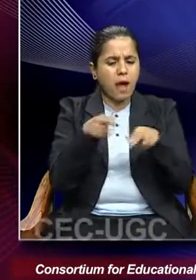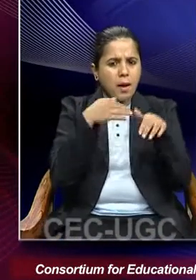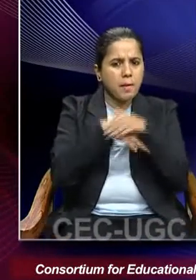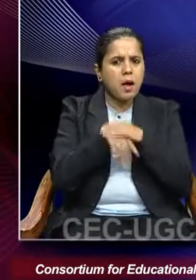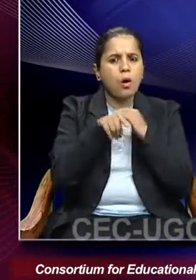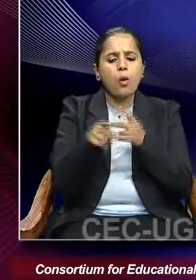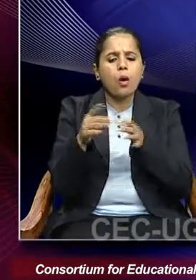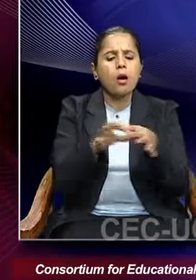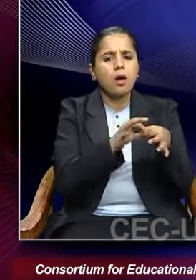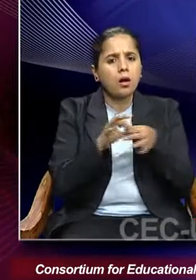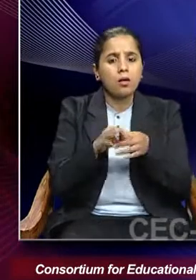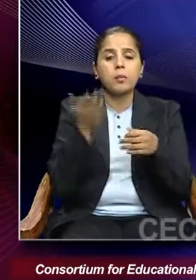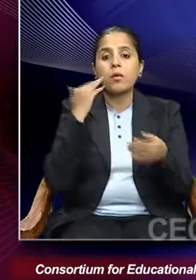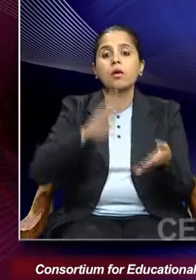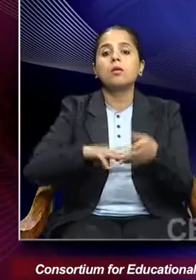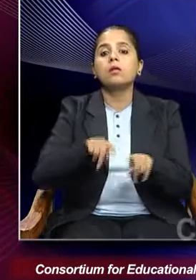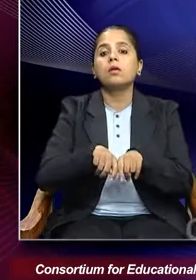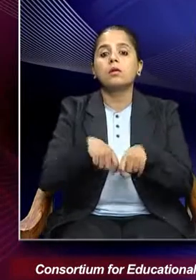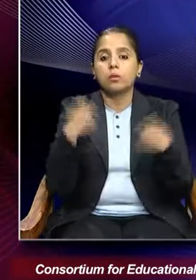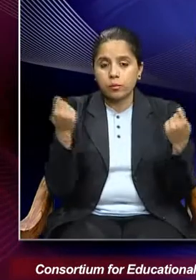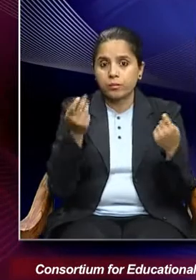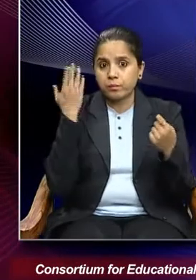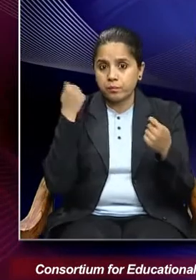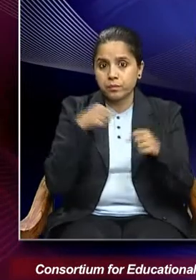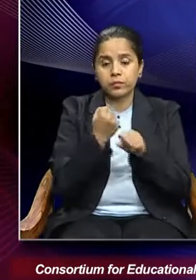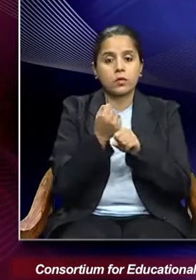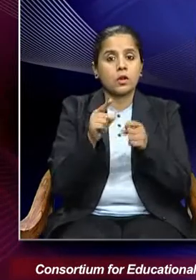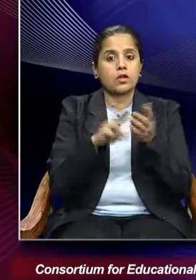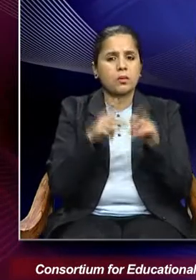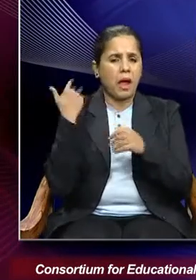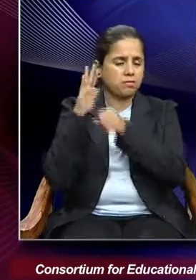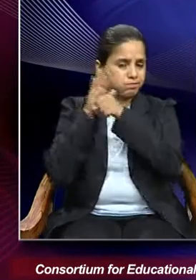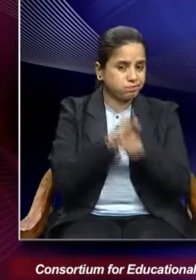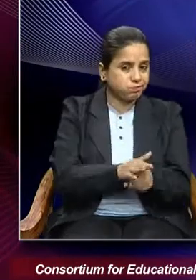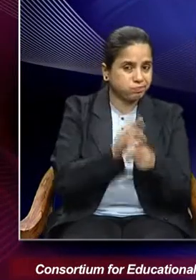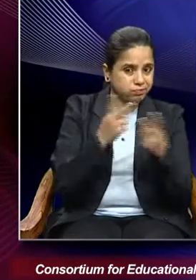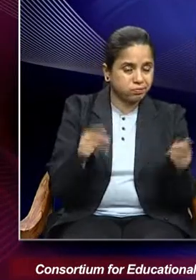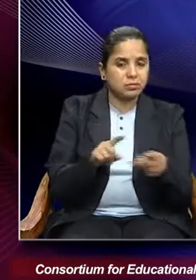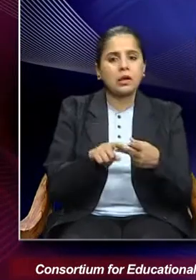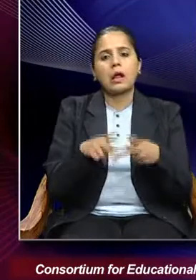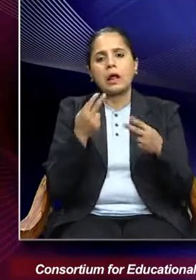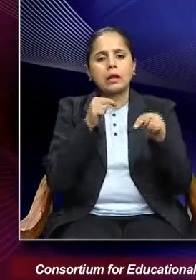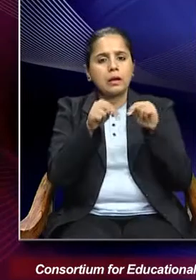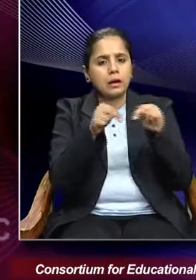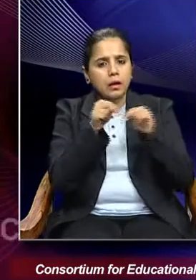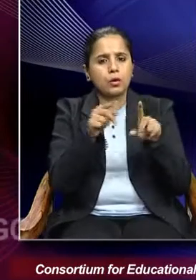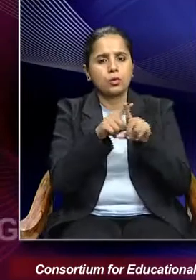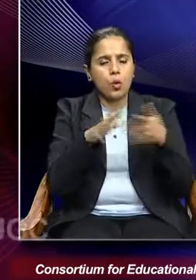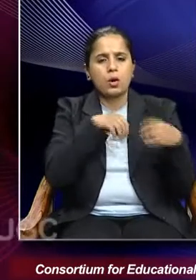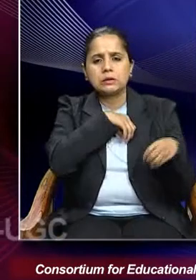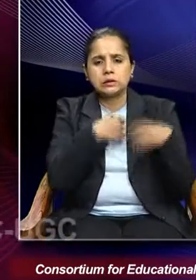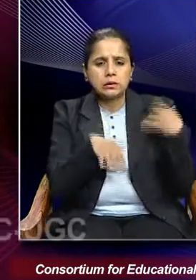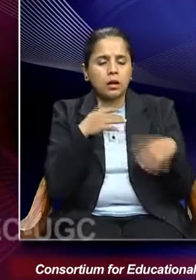the diverse forms of gendered oppressions, the negotiations and struggles